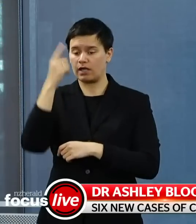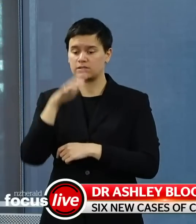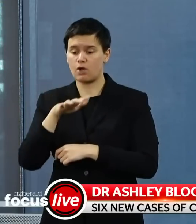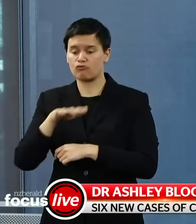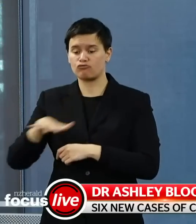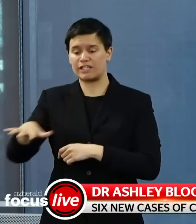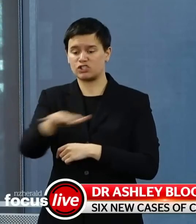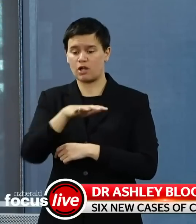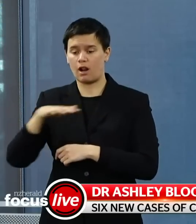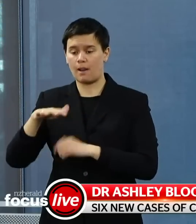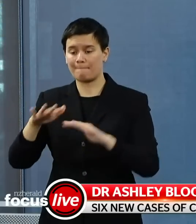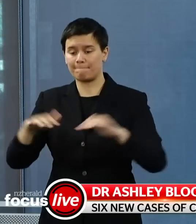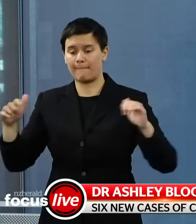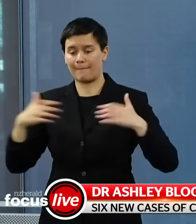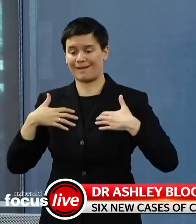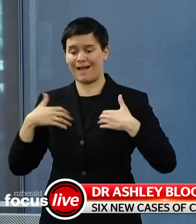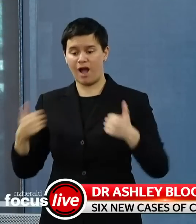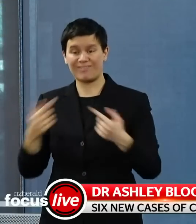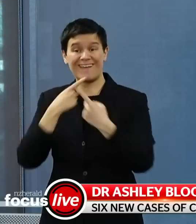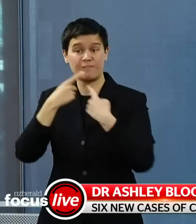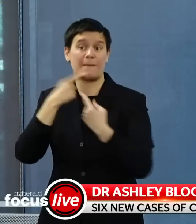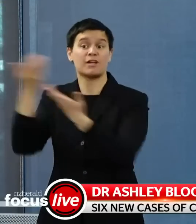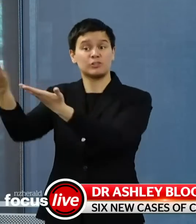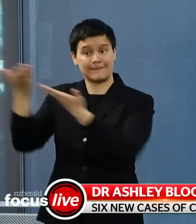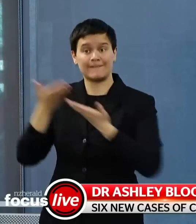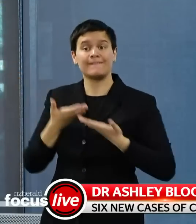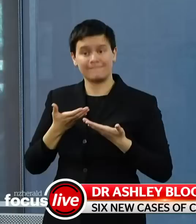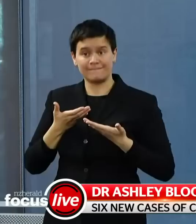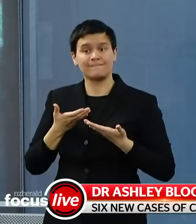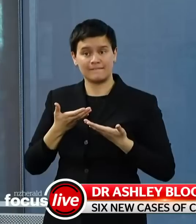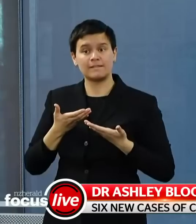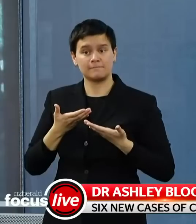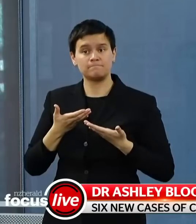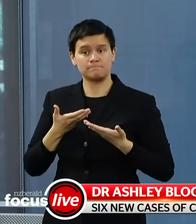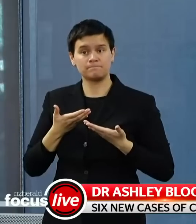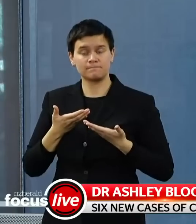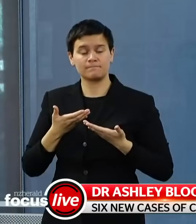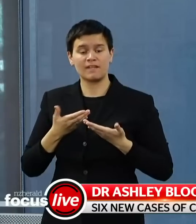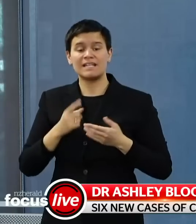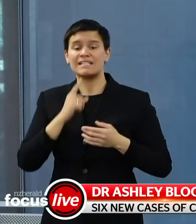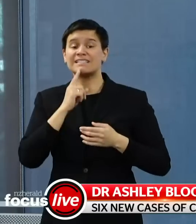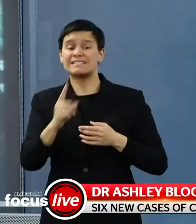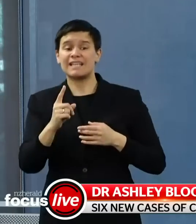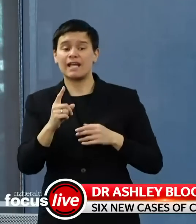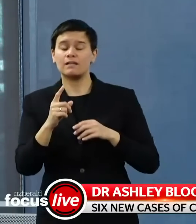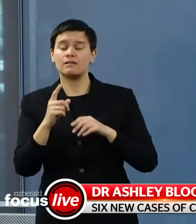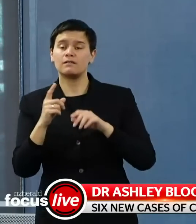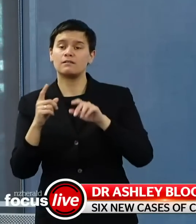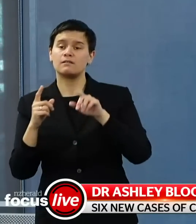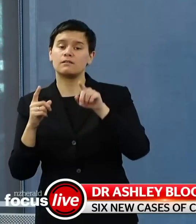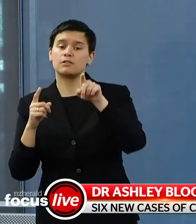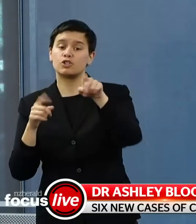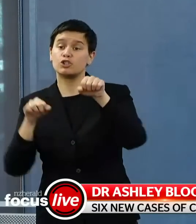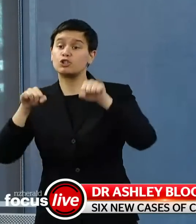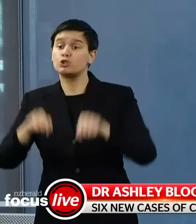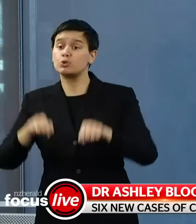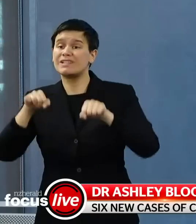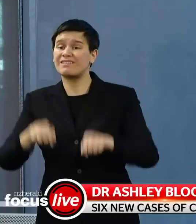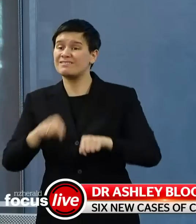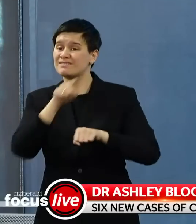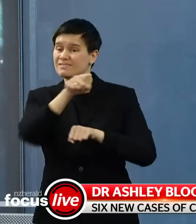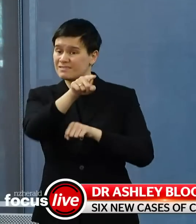it's clear that the case that is associated with the college in Auckland, the student, and the new cases arising